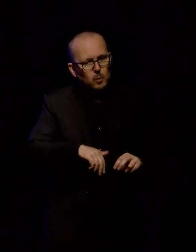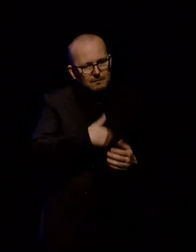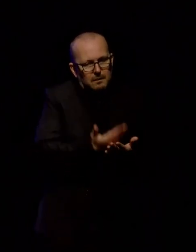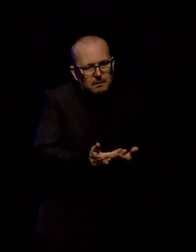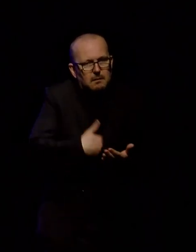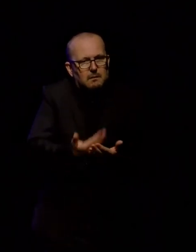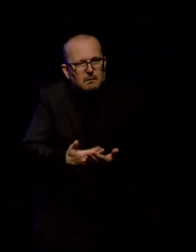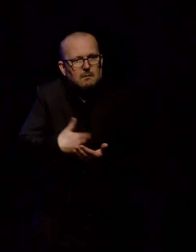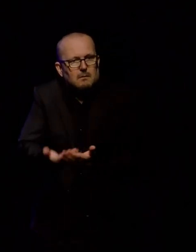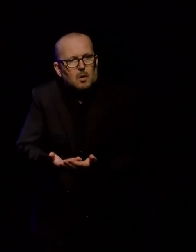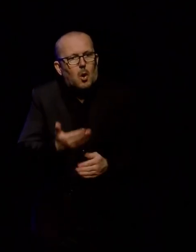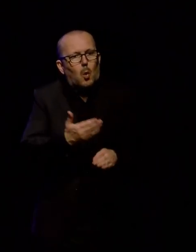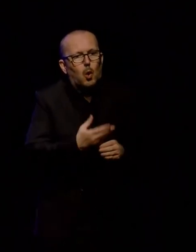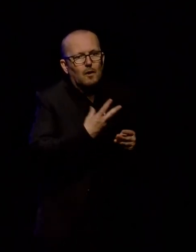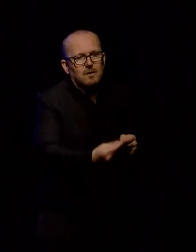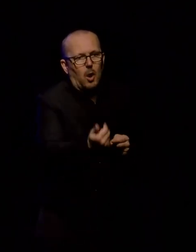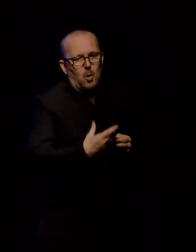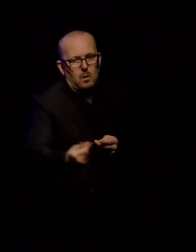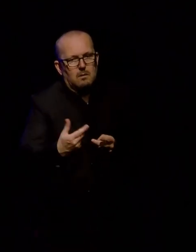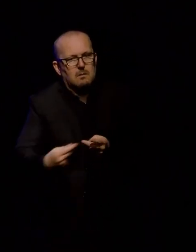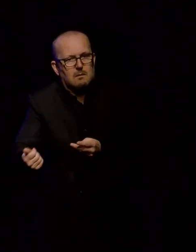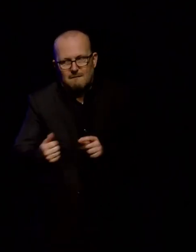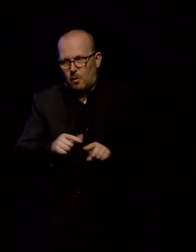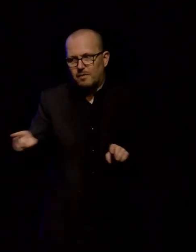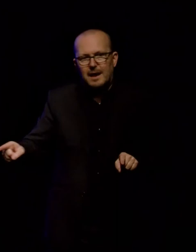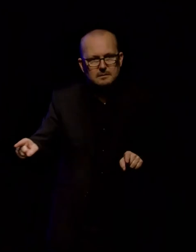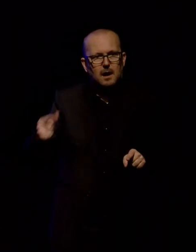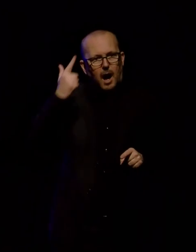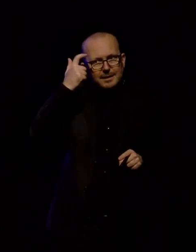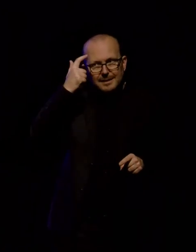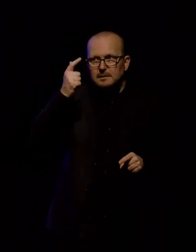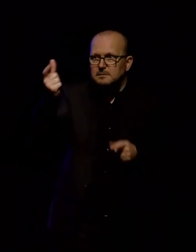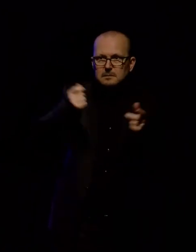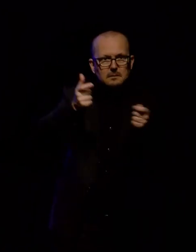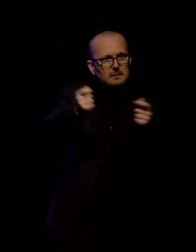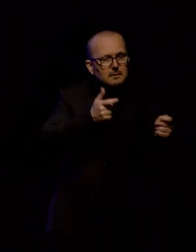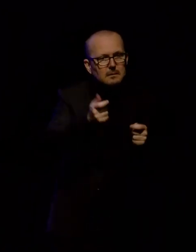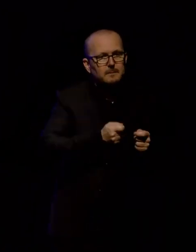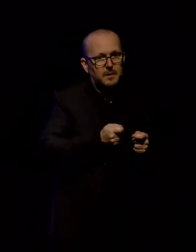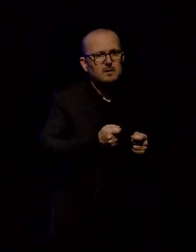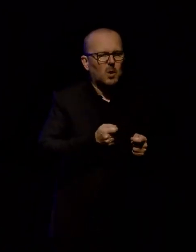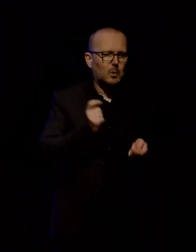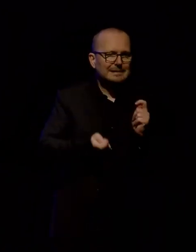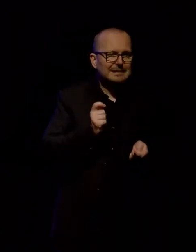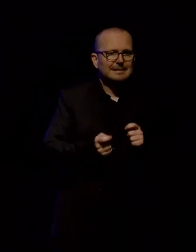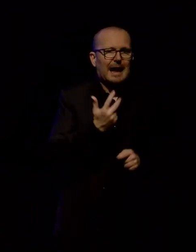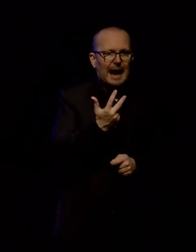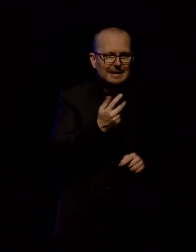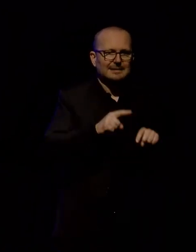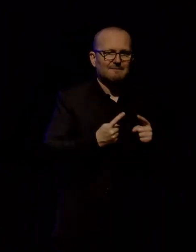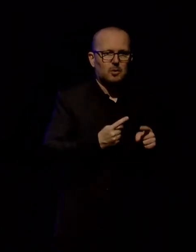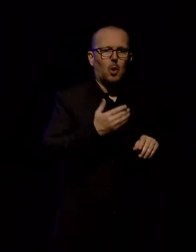publicised from GLAM institutions around the world for using these machines. And from those, we've pulled out eight different workflows to test ourselves.